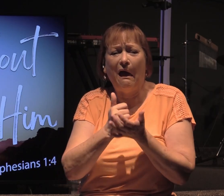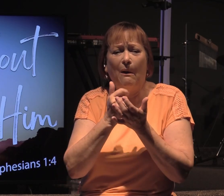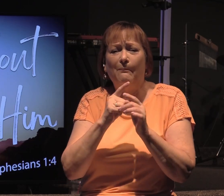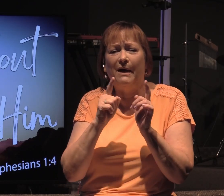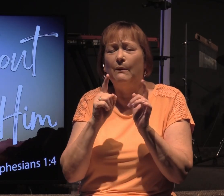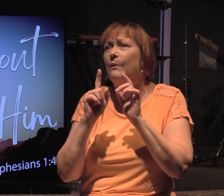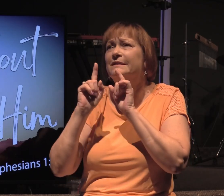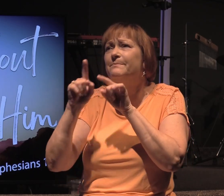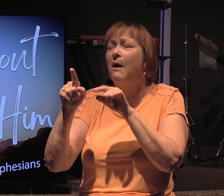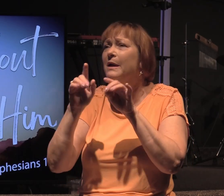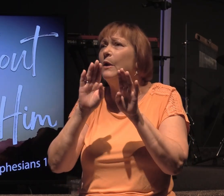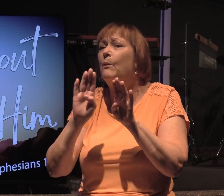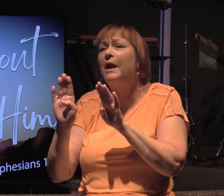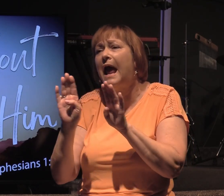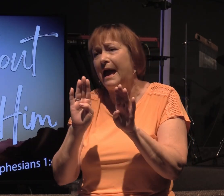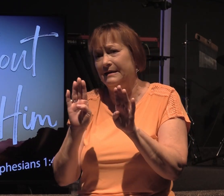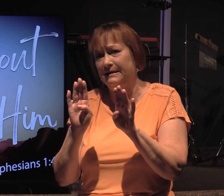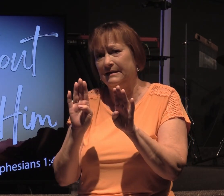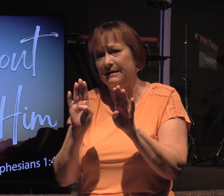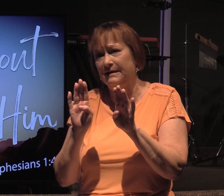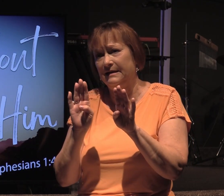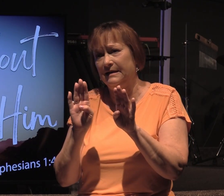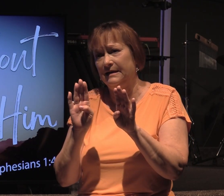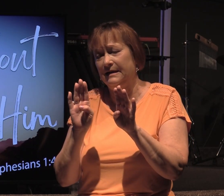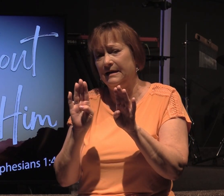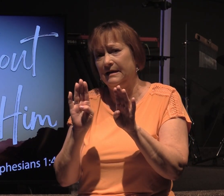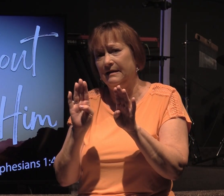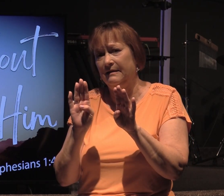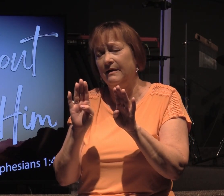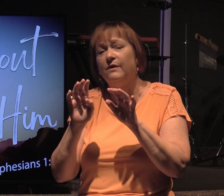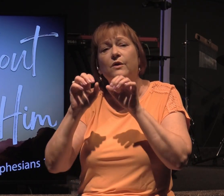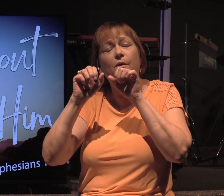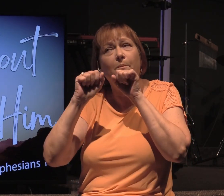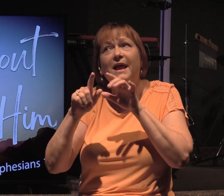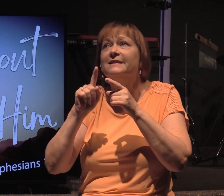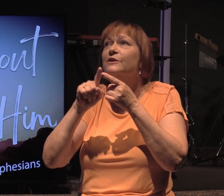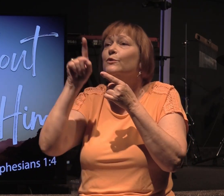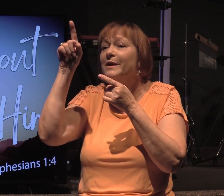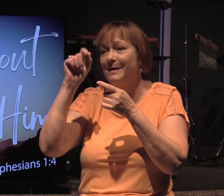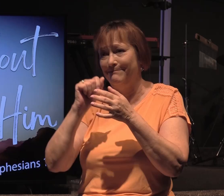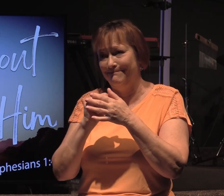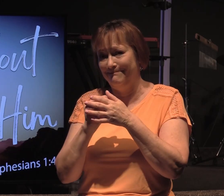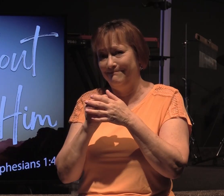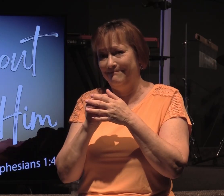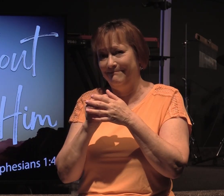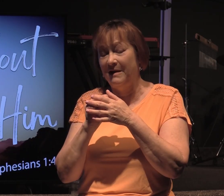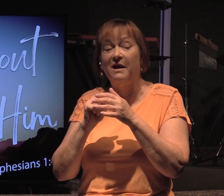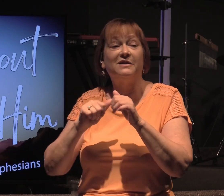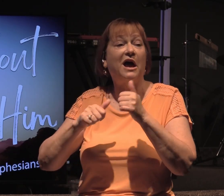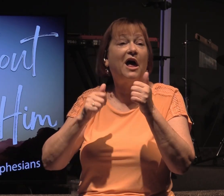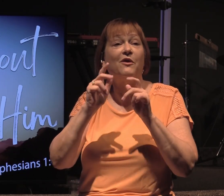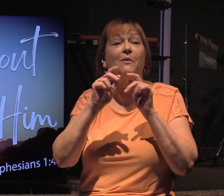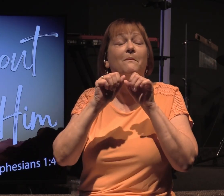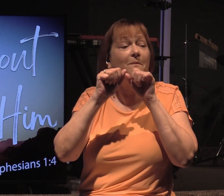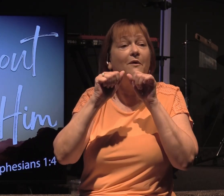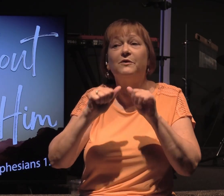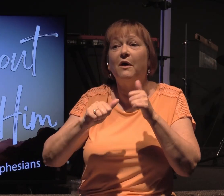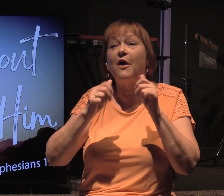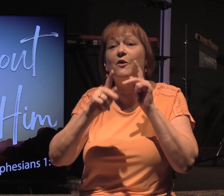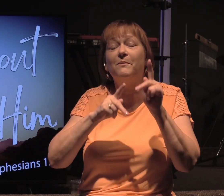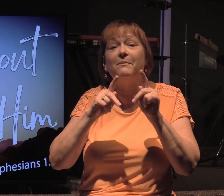respond and react, you're going to be a blessing to him and to others around about you